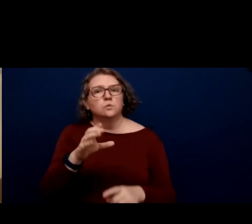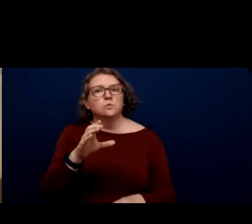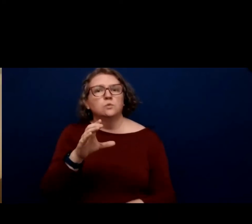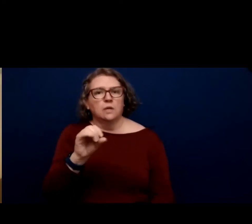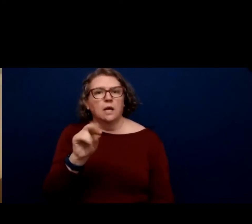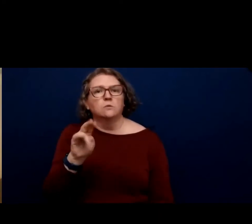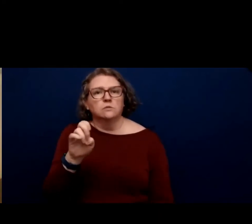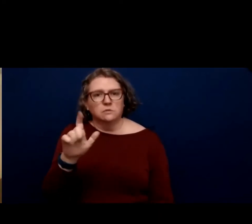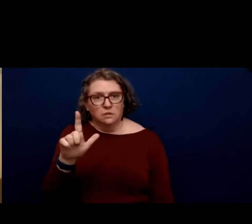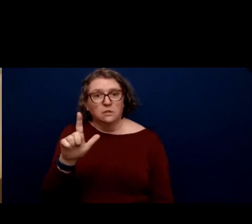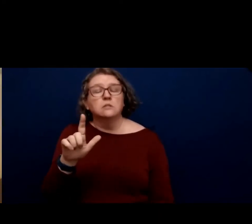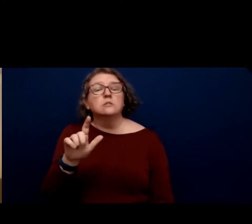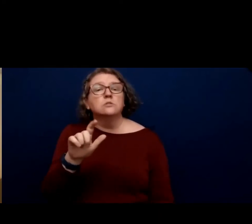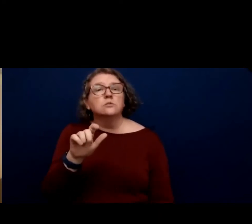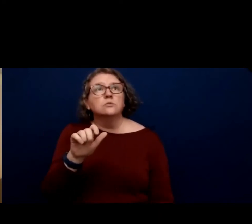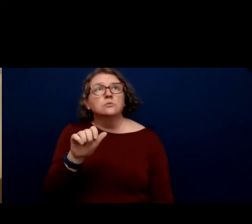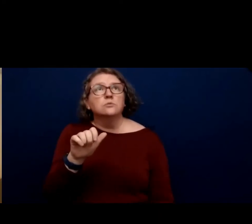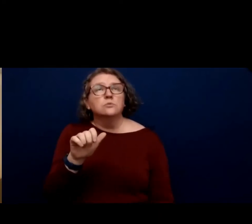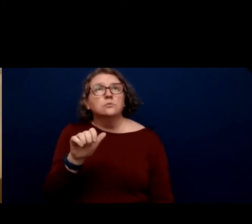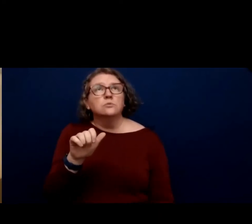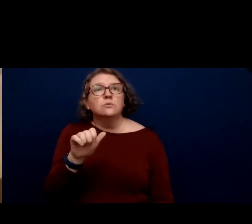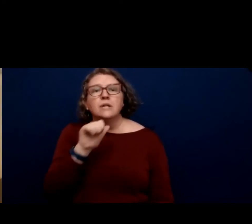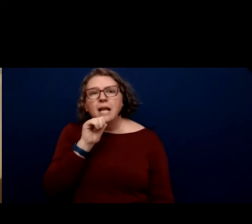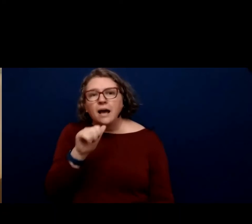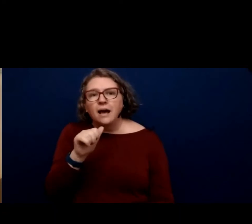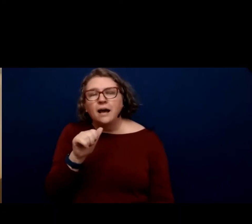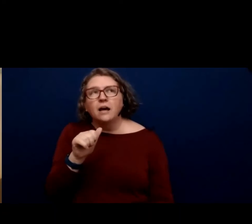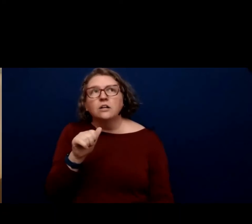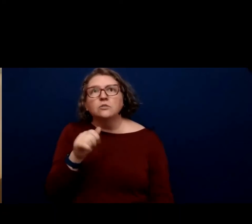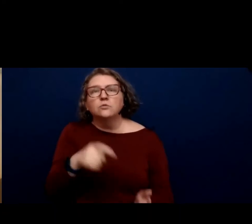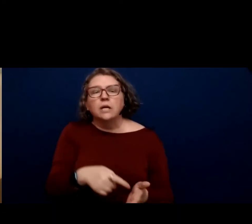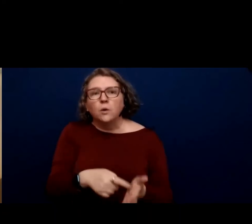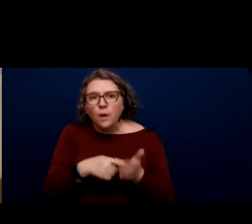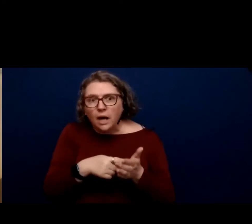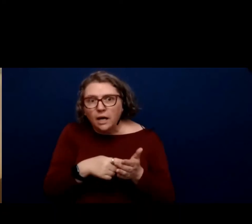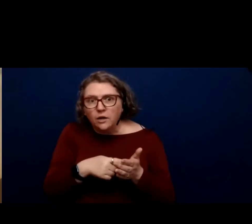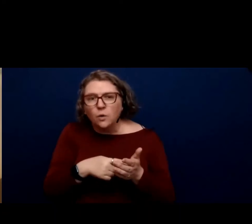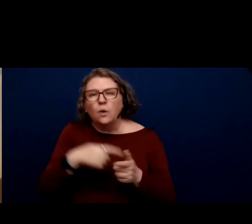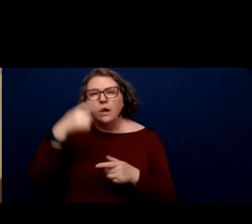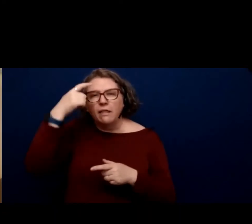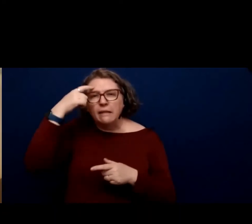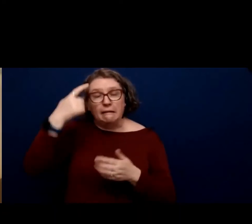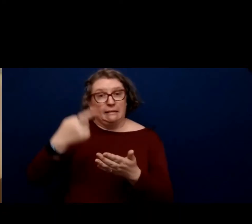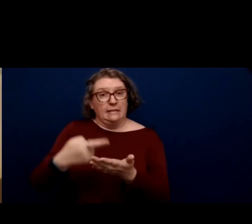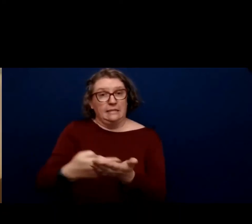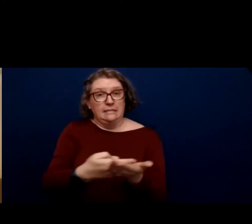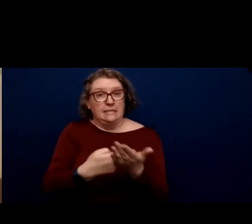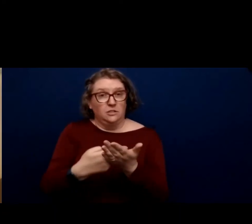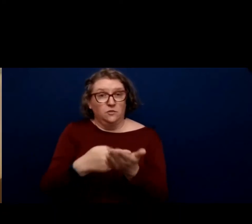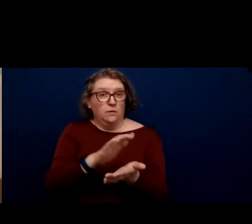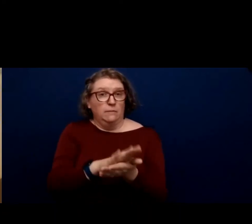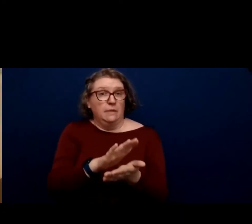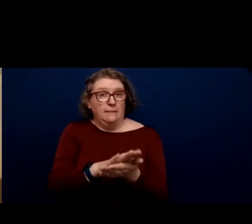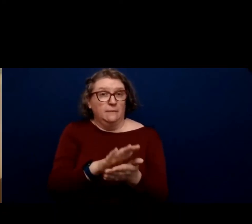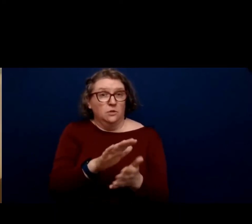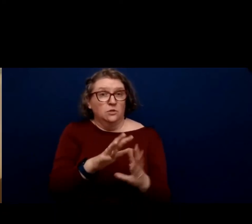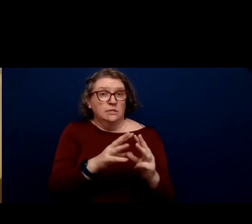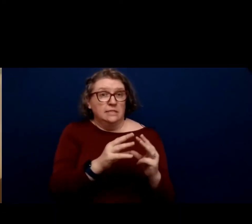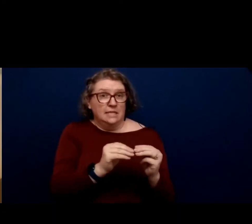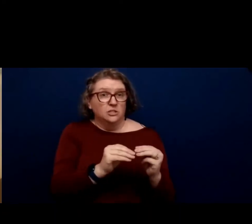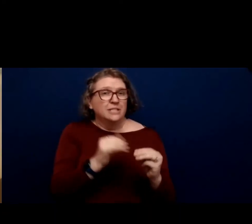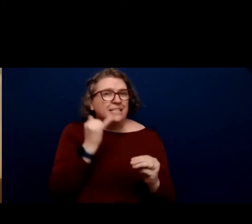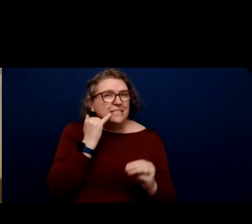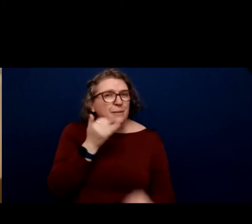longer even necessarily require or think that having a discussion for a paper session is the